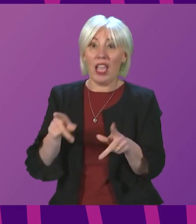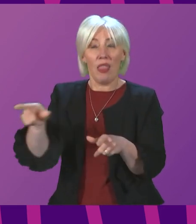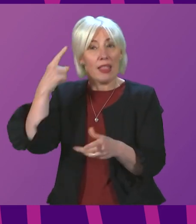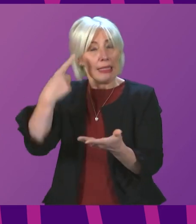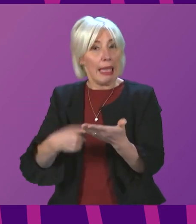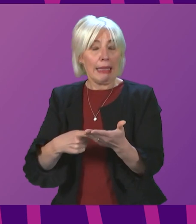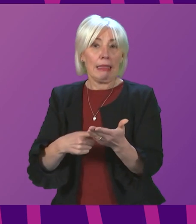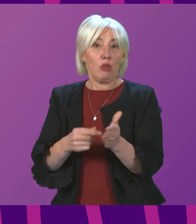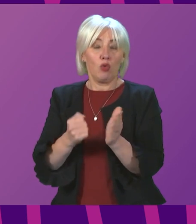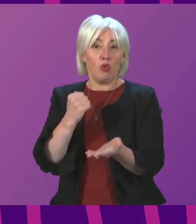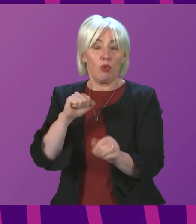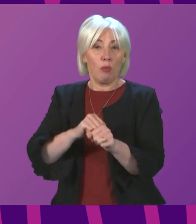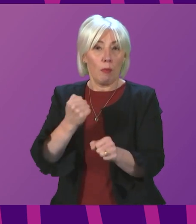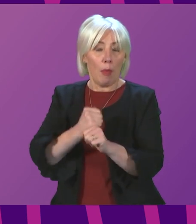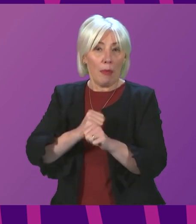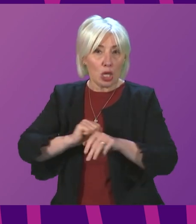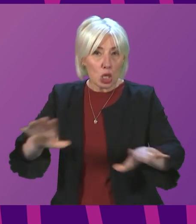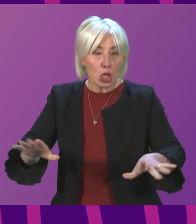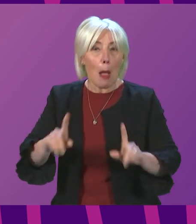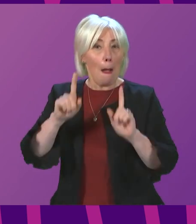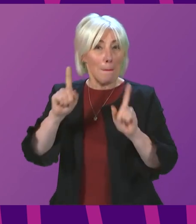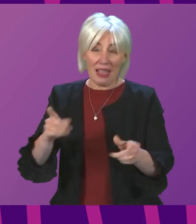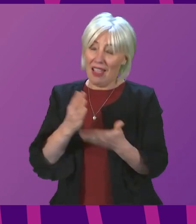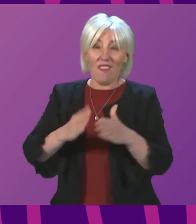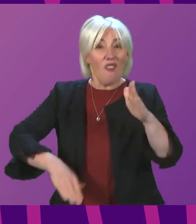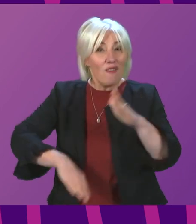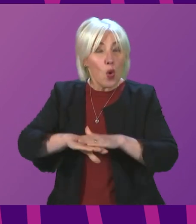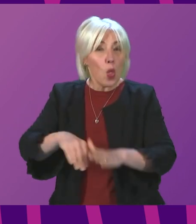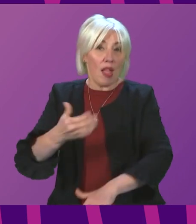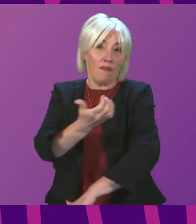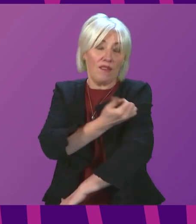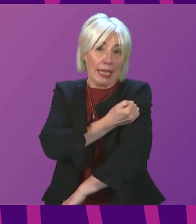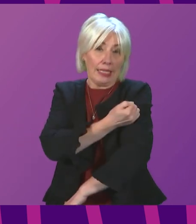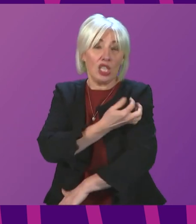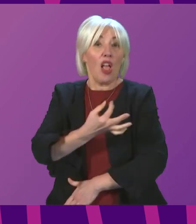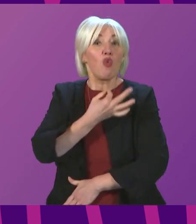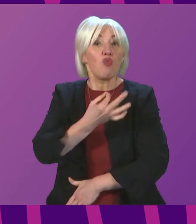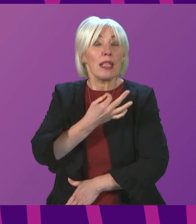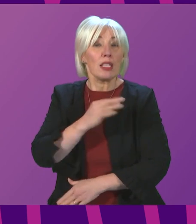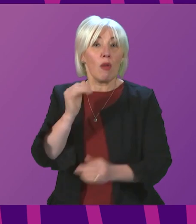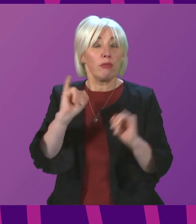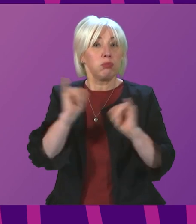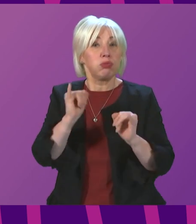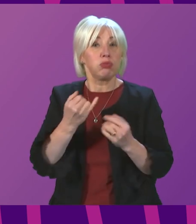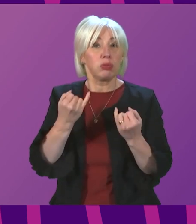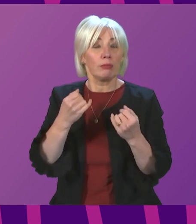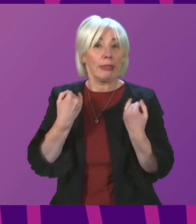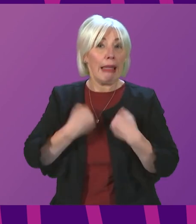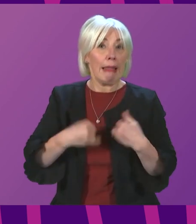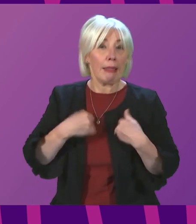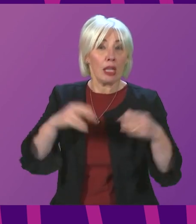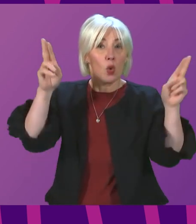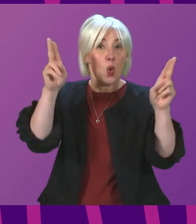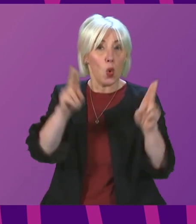and no doubt whatsoever about the fact that if you are fully vaccinated, your risk of serious illness is significantly lower